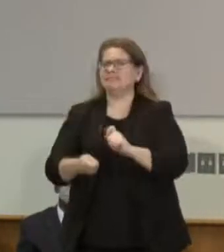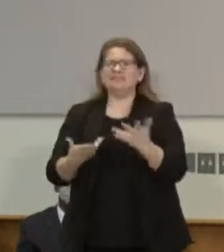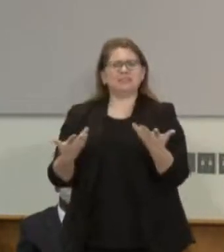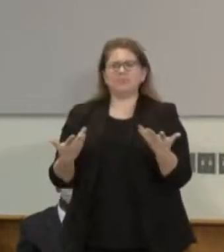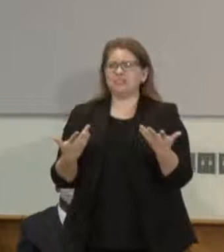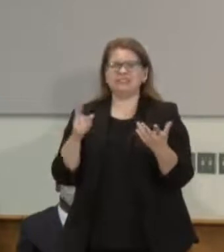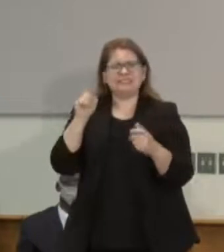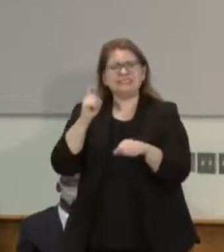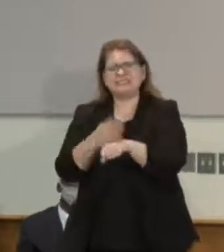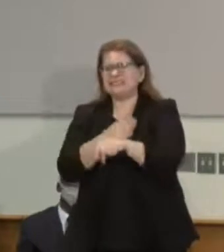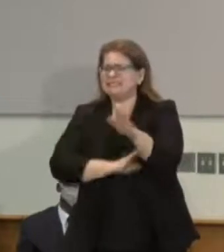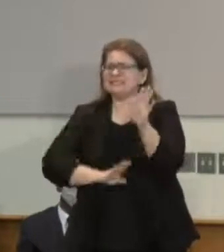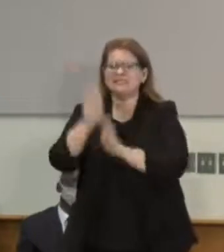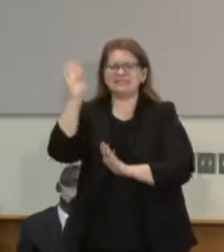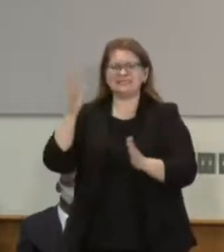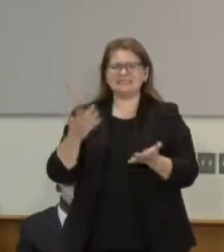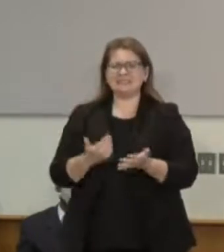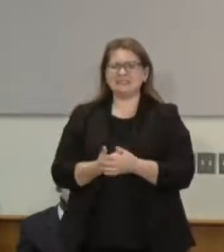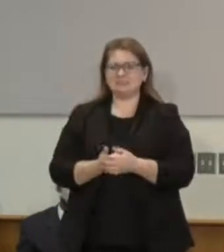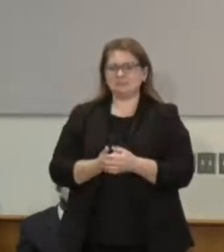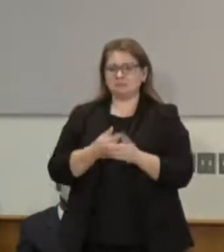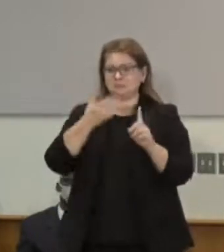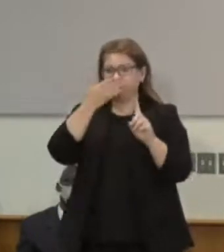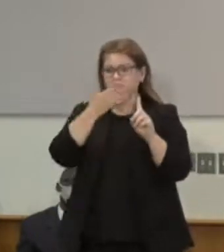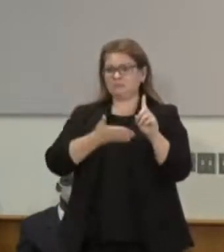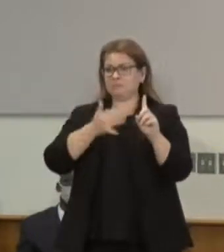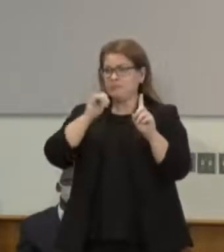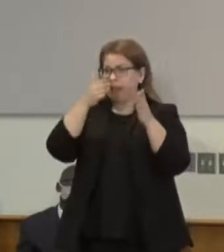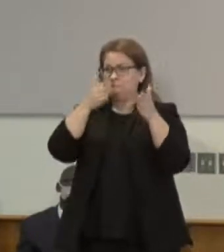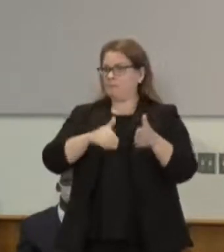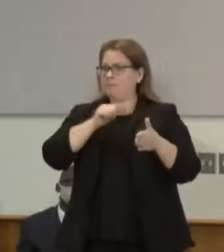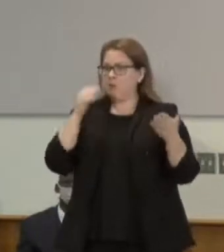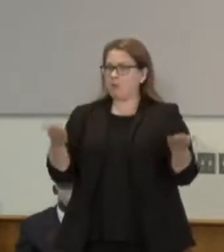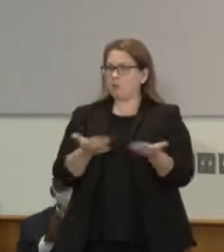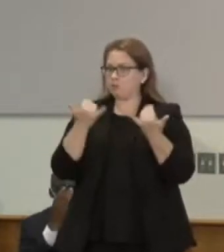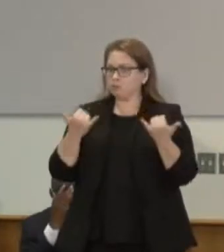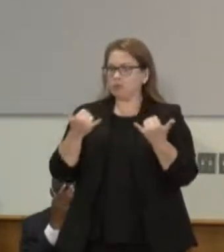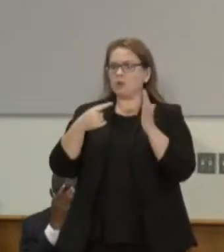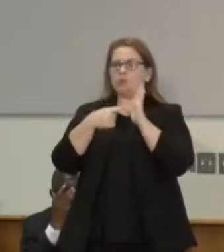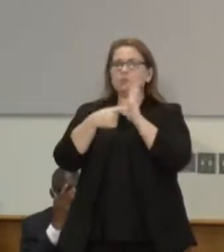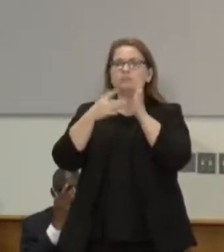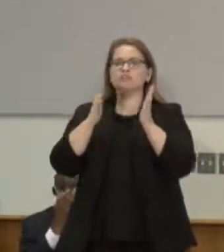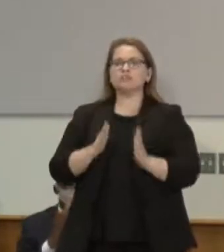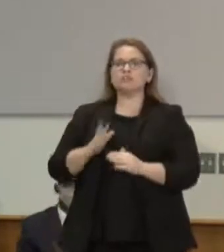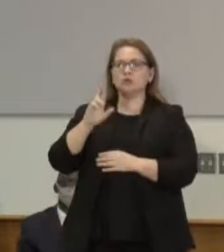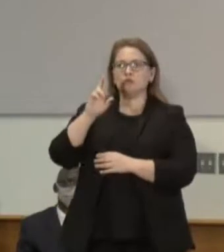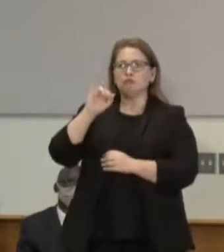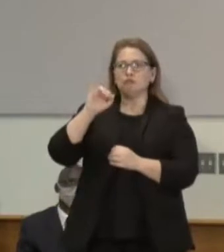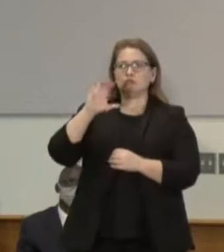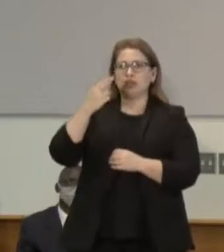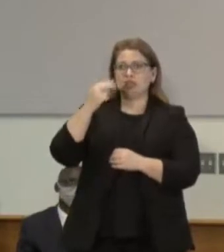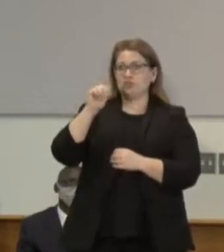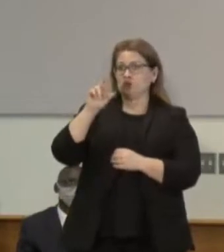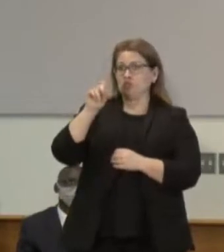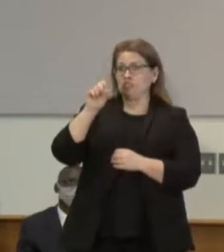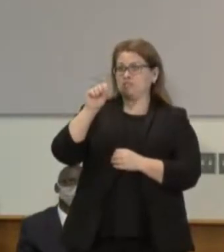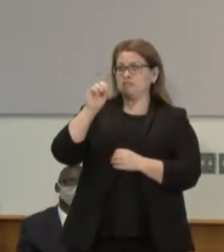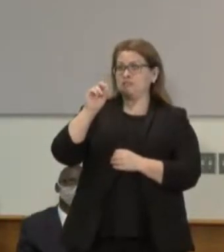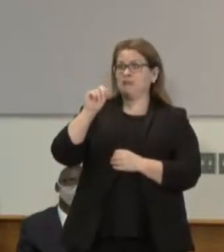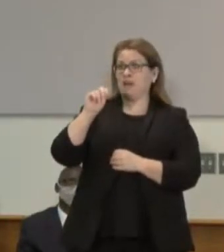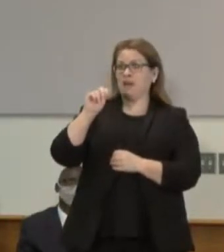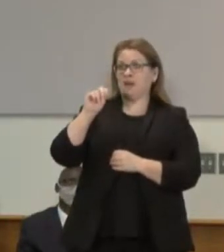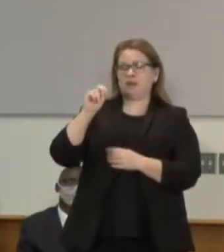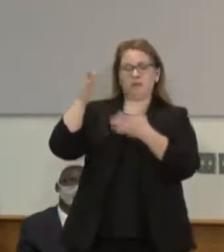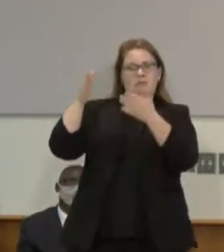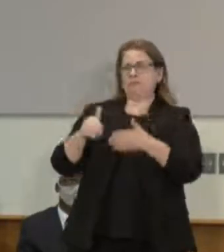is missing here and the Lieutenant Governor reminded me of this this morning. Representative Ruth Richardson told a story that a mother's